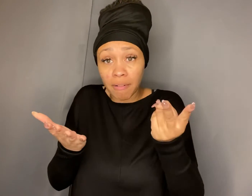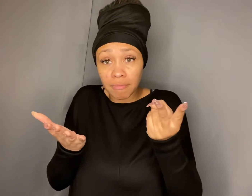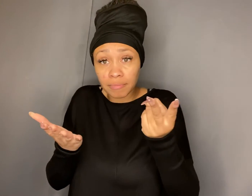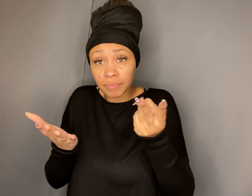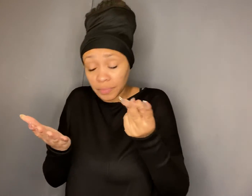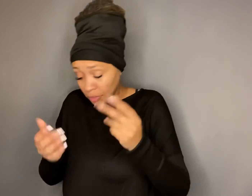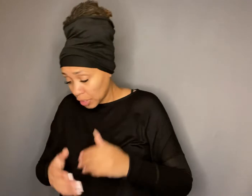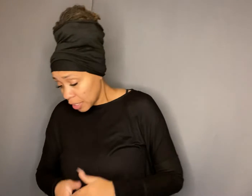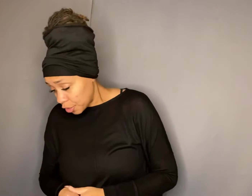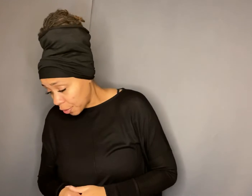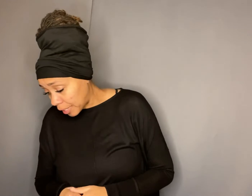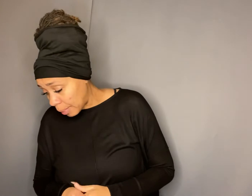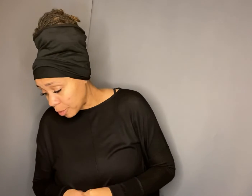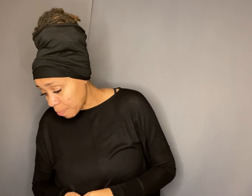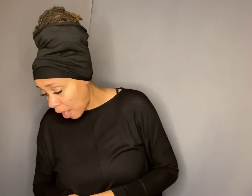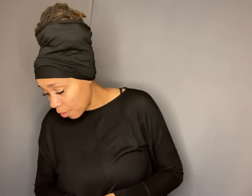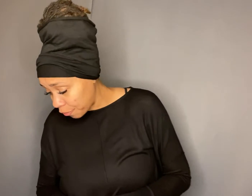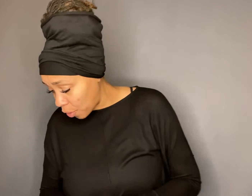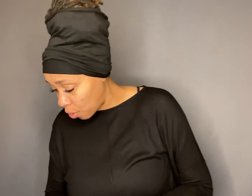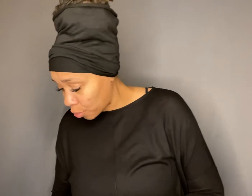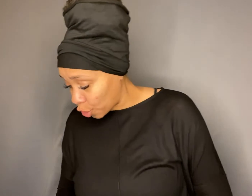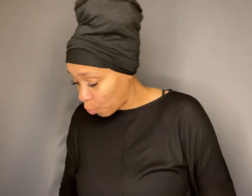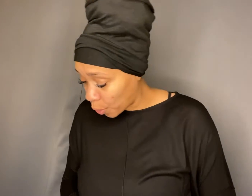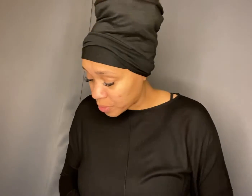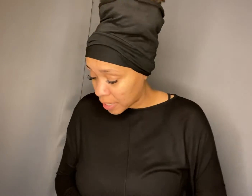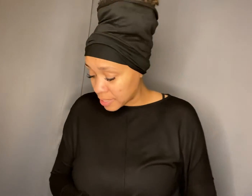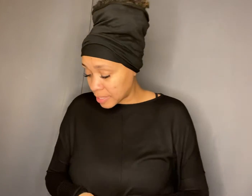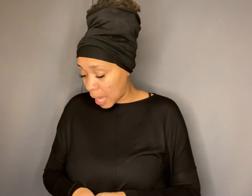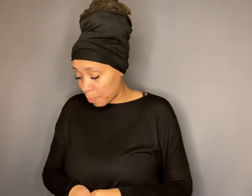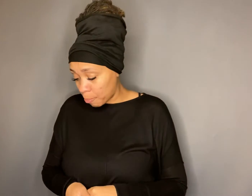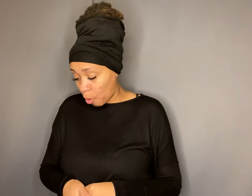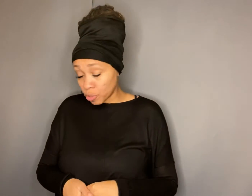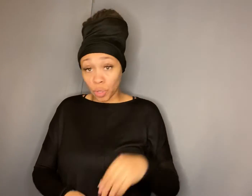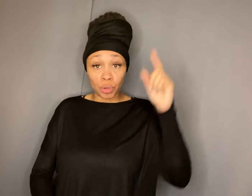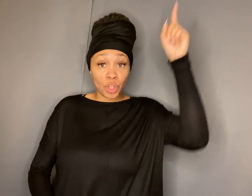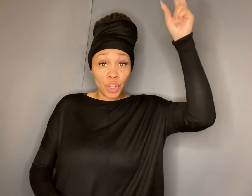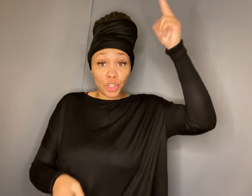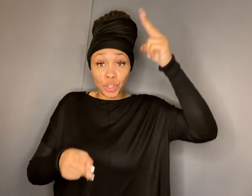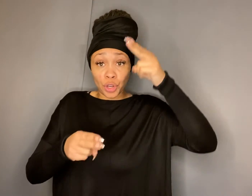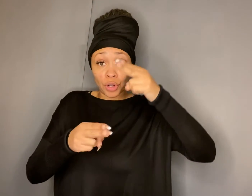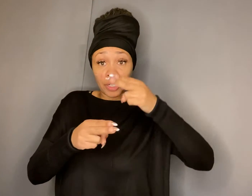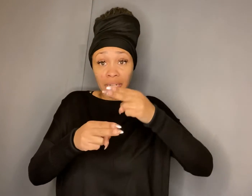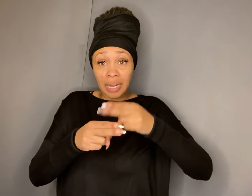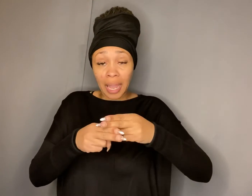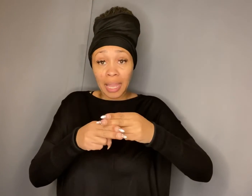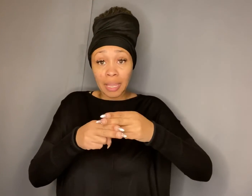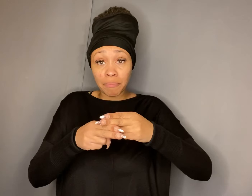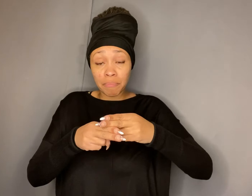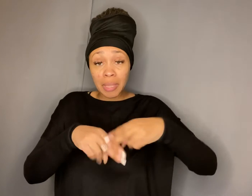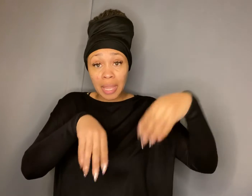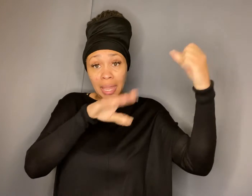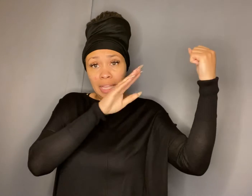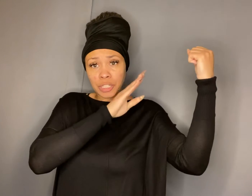your name is powerful your words unstoppable so your name is